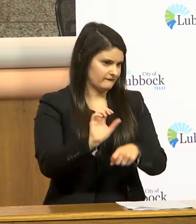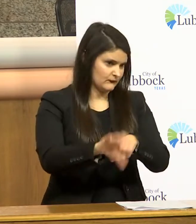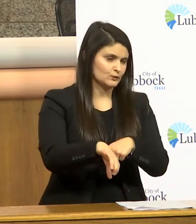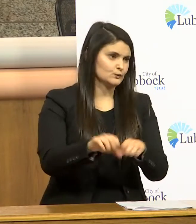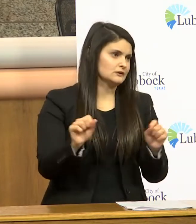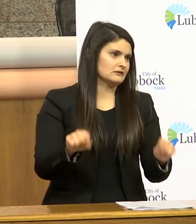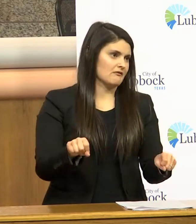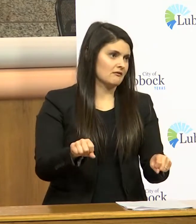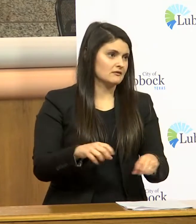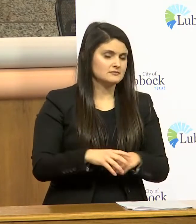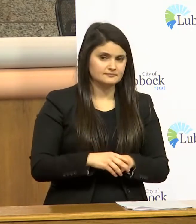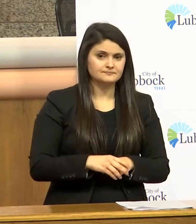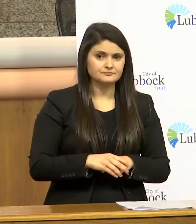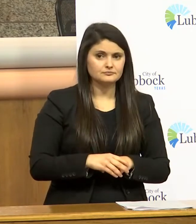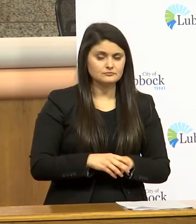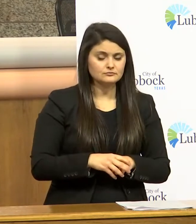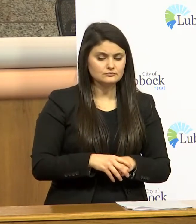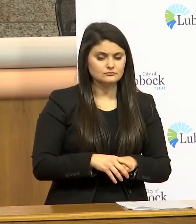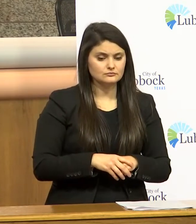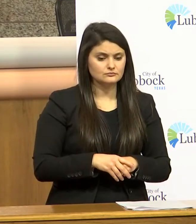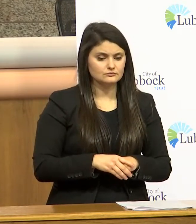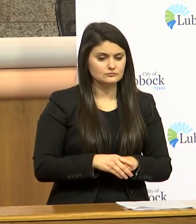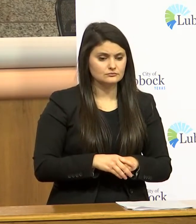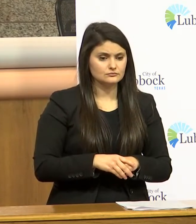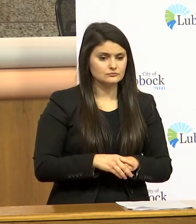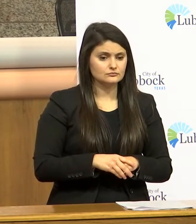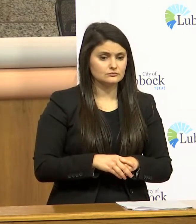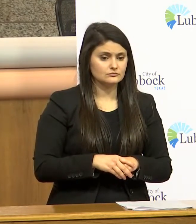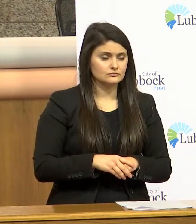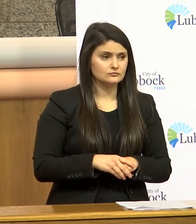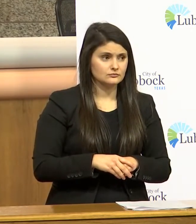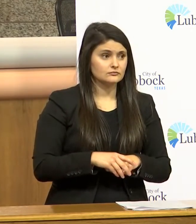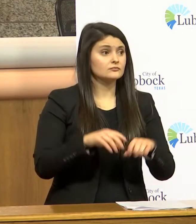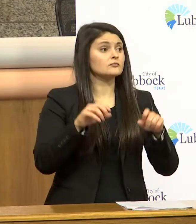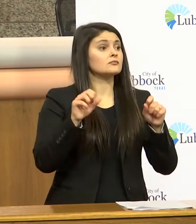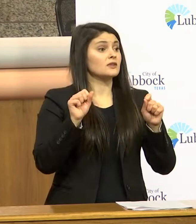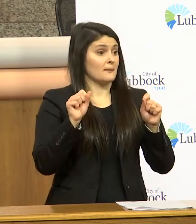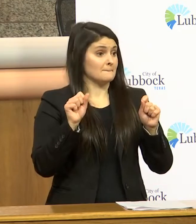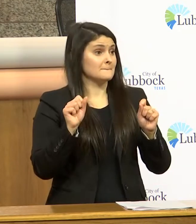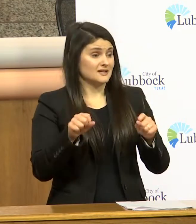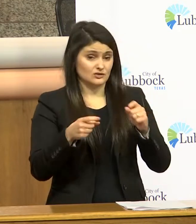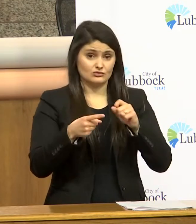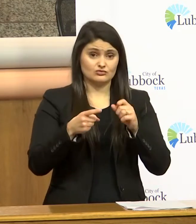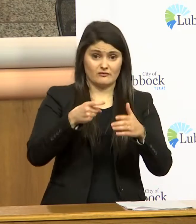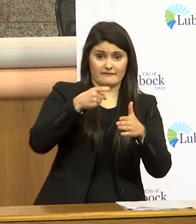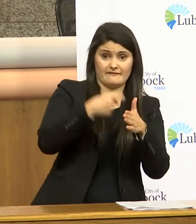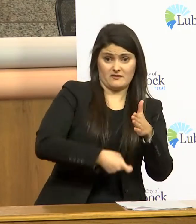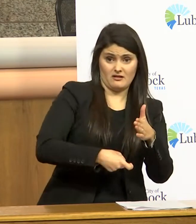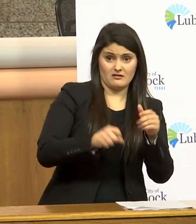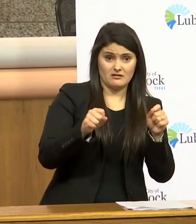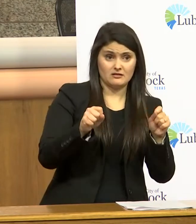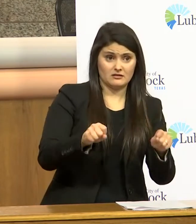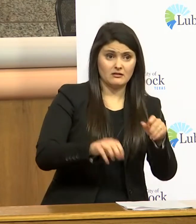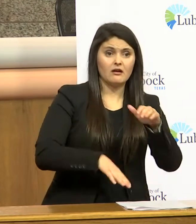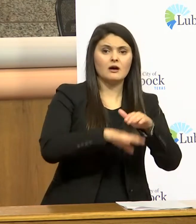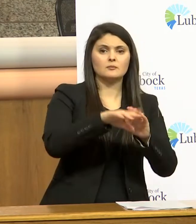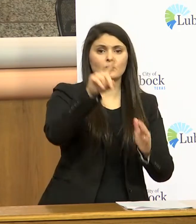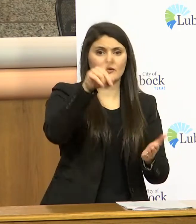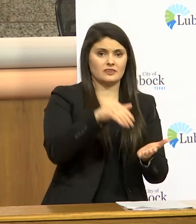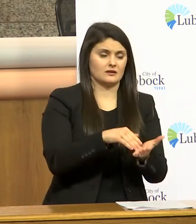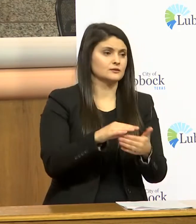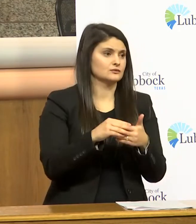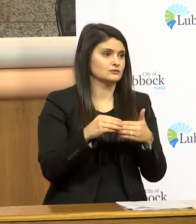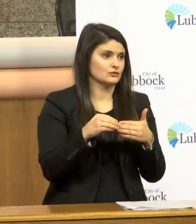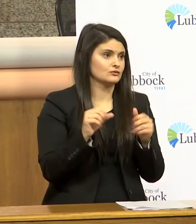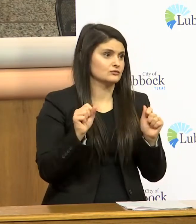absolutely enforceable they do carry the potential for fine up to a thousand dollars